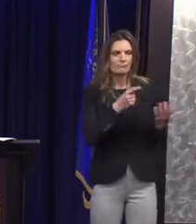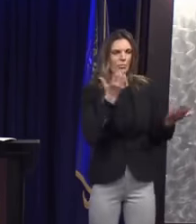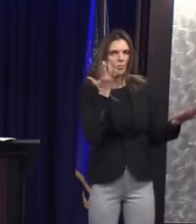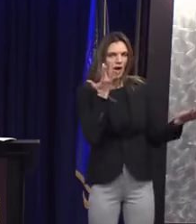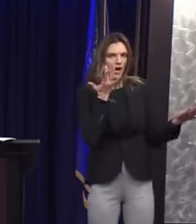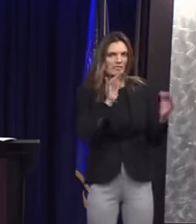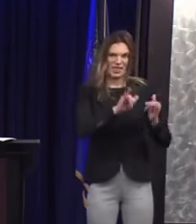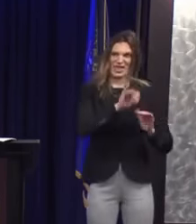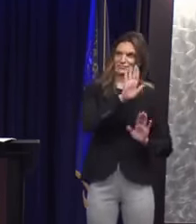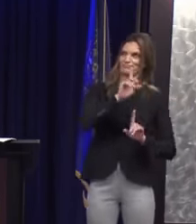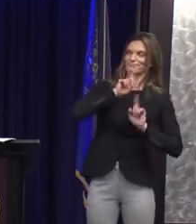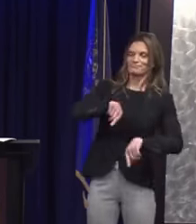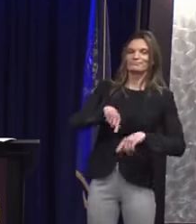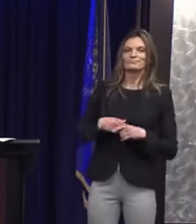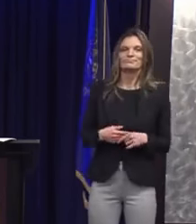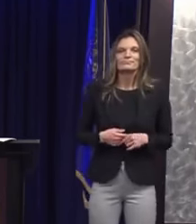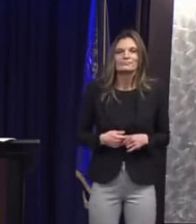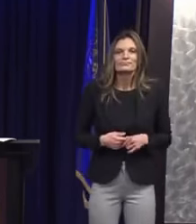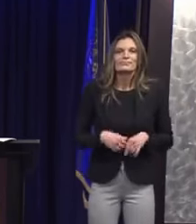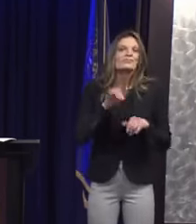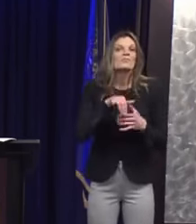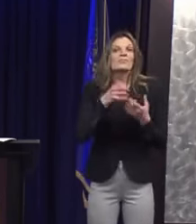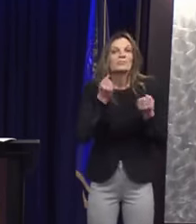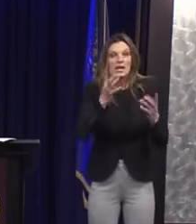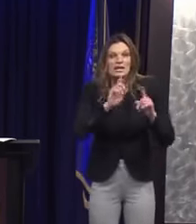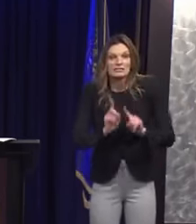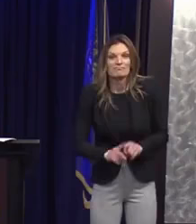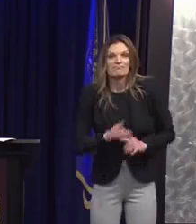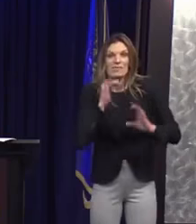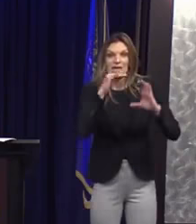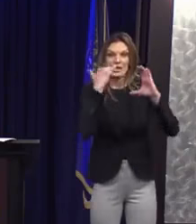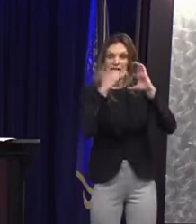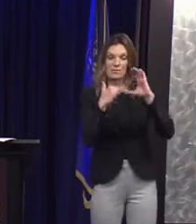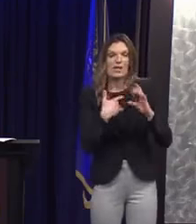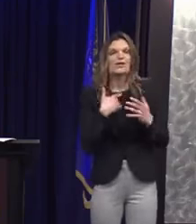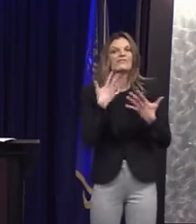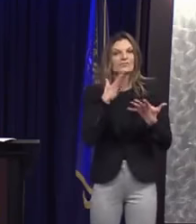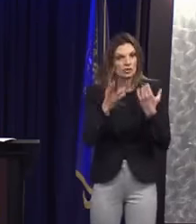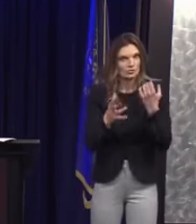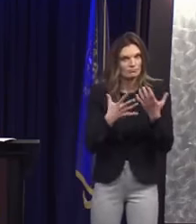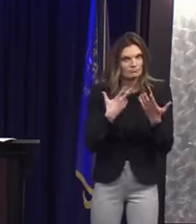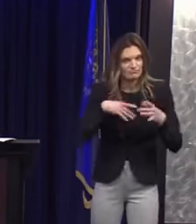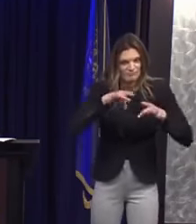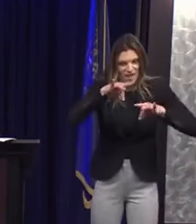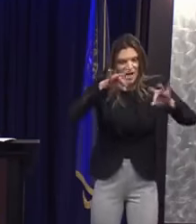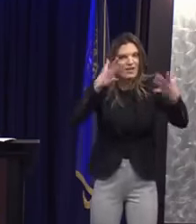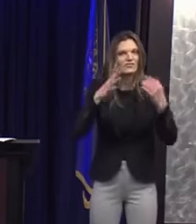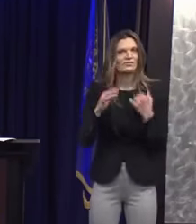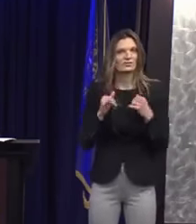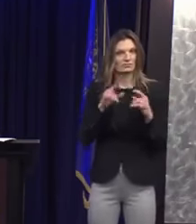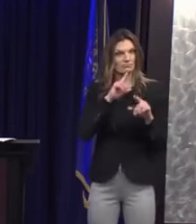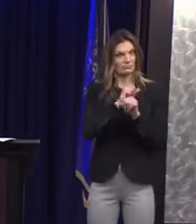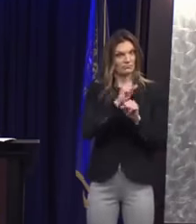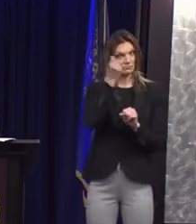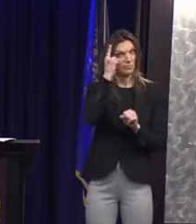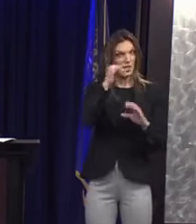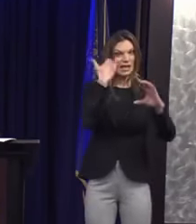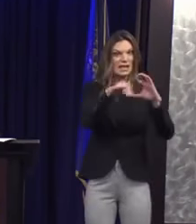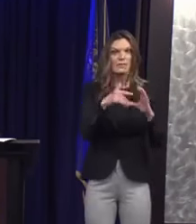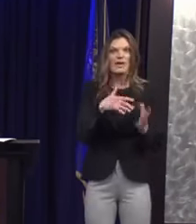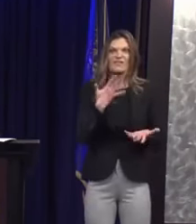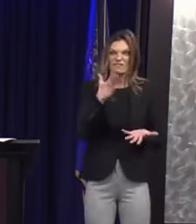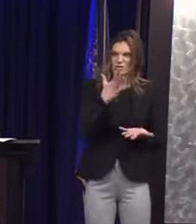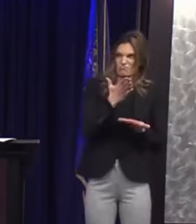as nearly all the emails were recovered and nearly all of them were actually posted publicly.